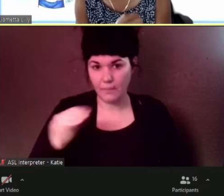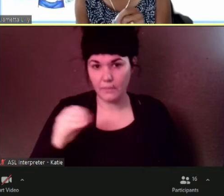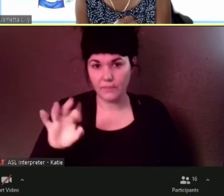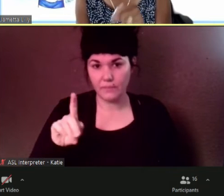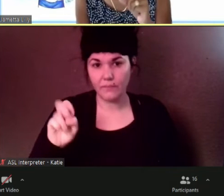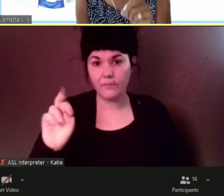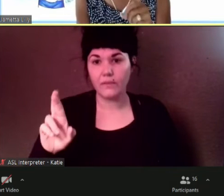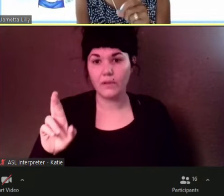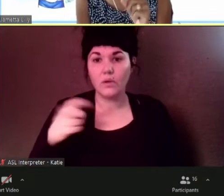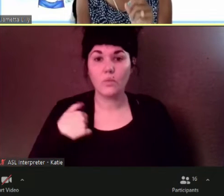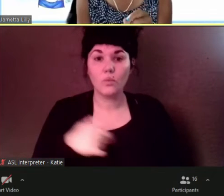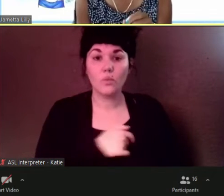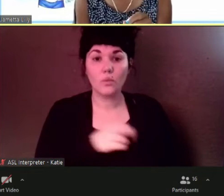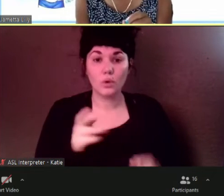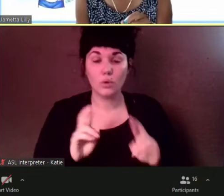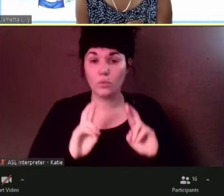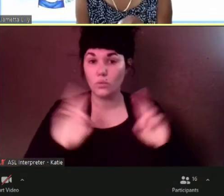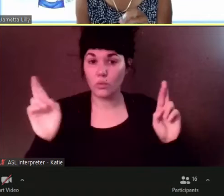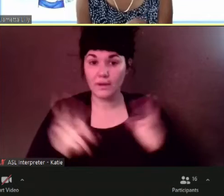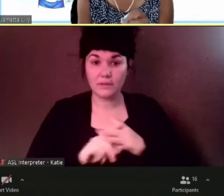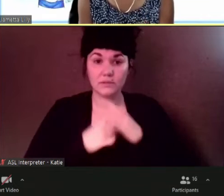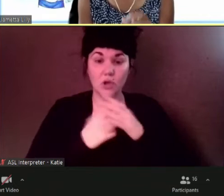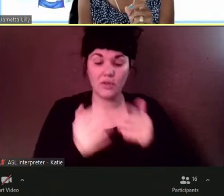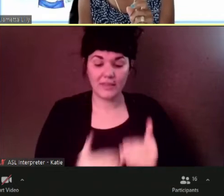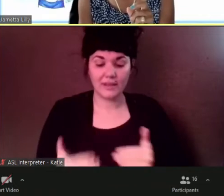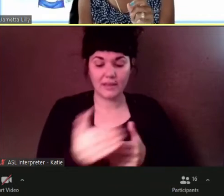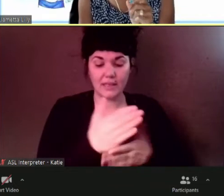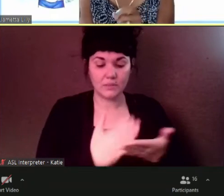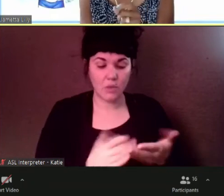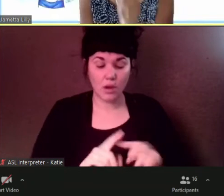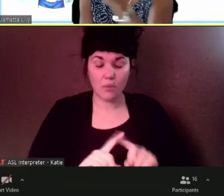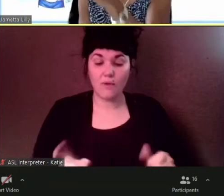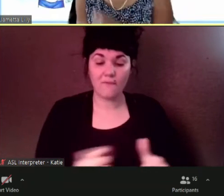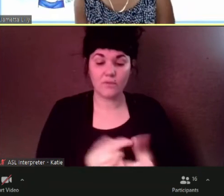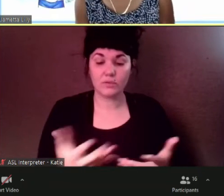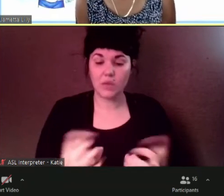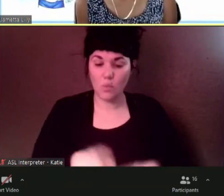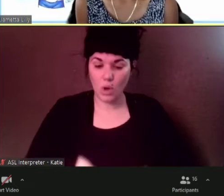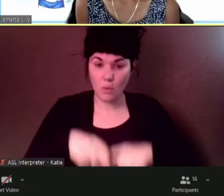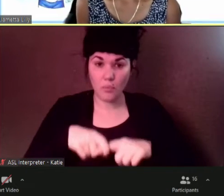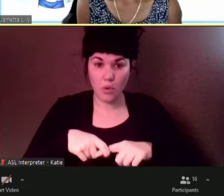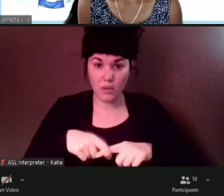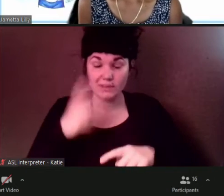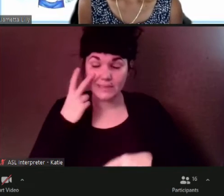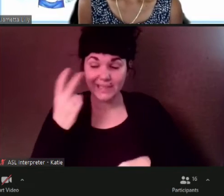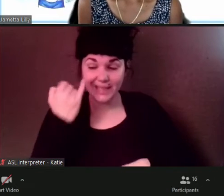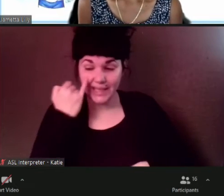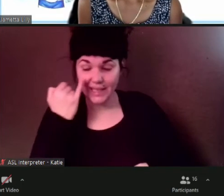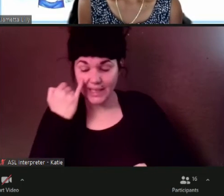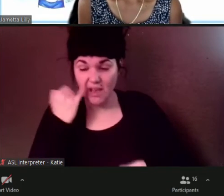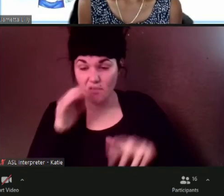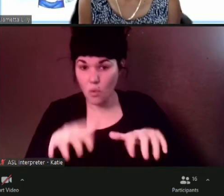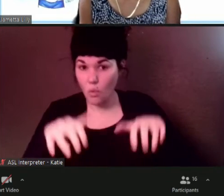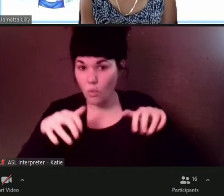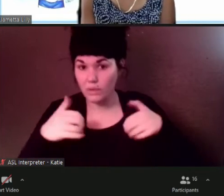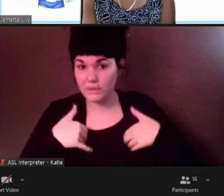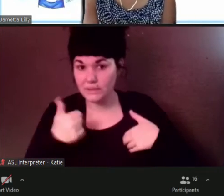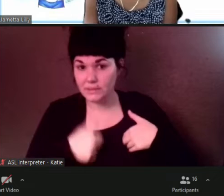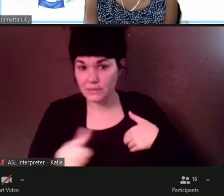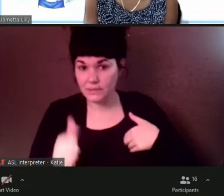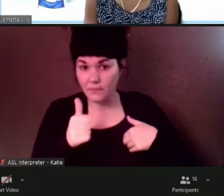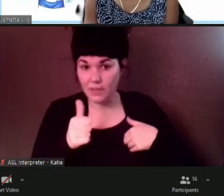but i want to pause for a quick moment if we have any questions christine do we have one question